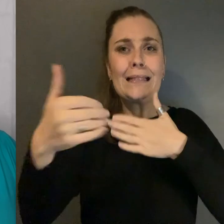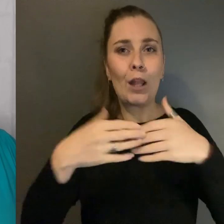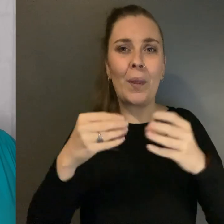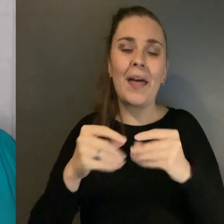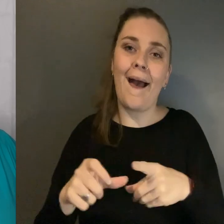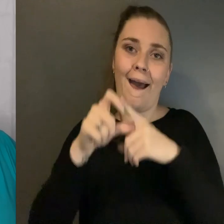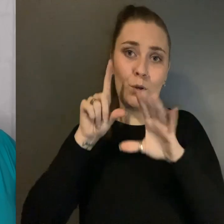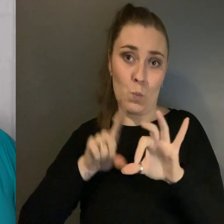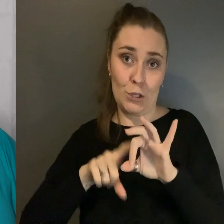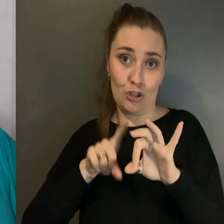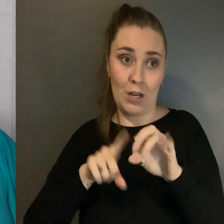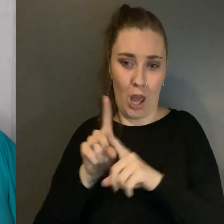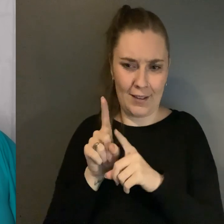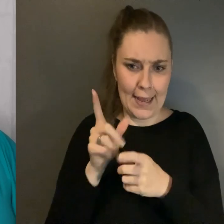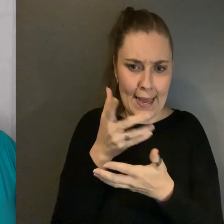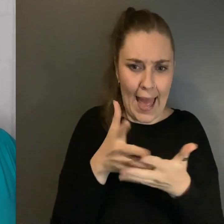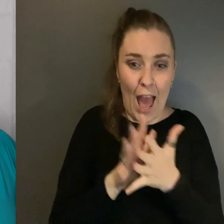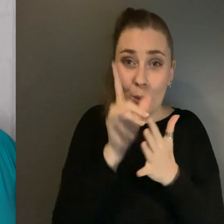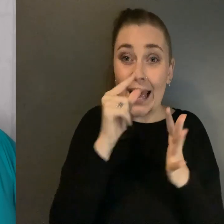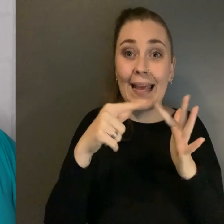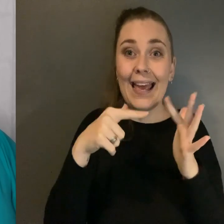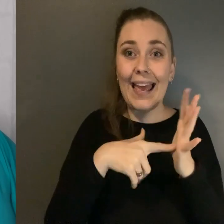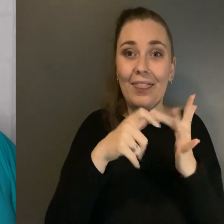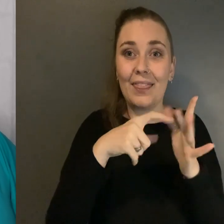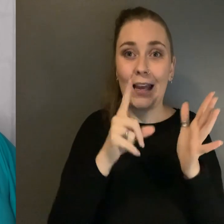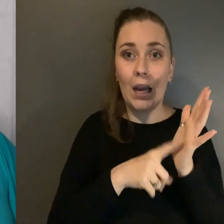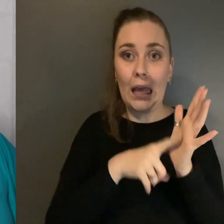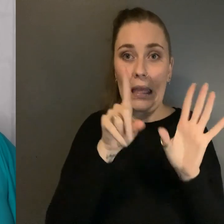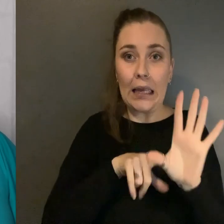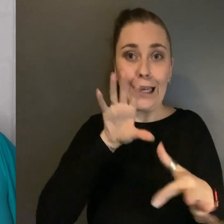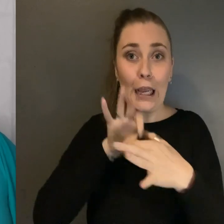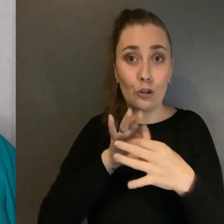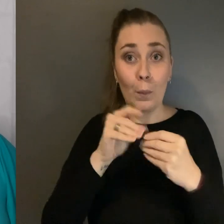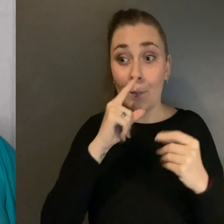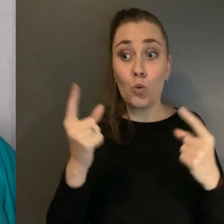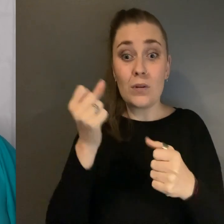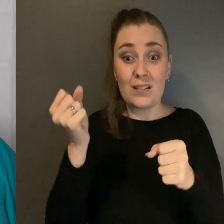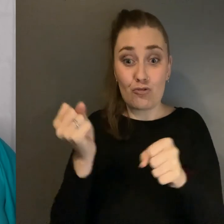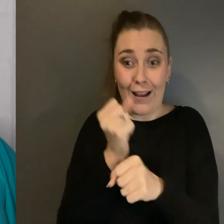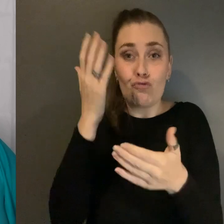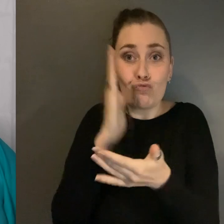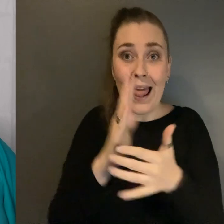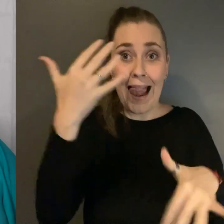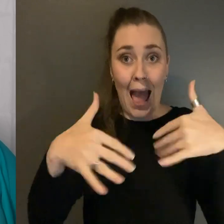questions of How to ethically engage with people who have caused real harm in our communities